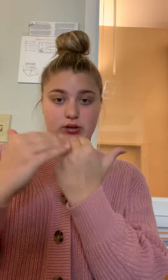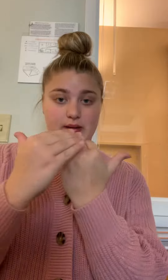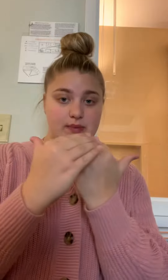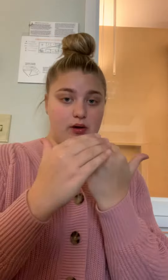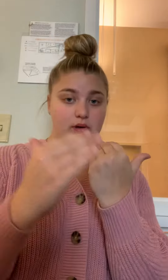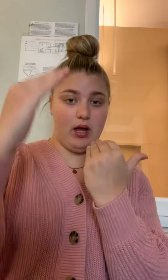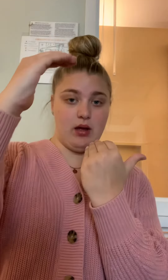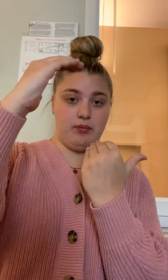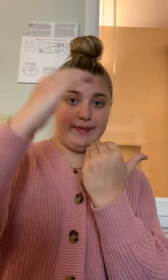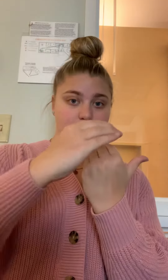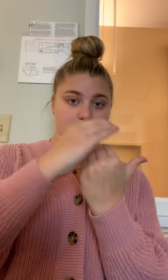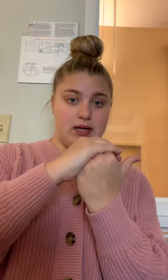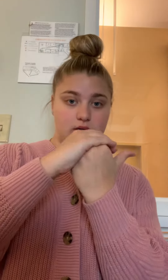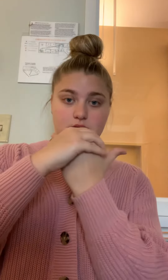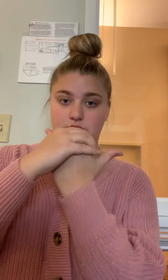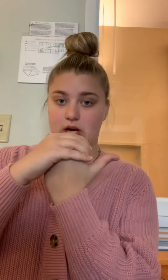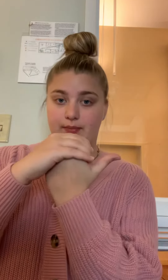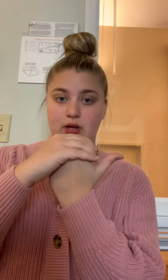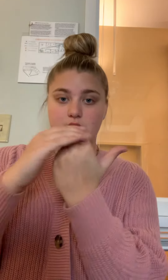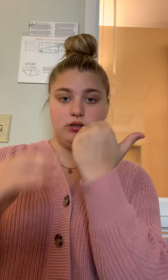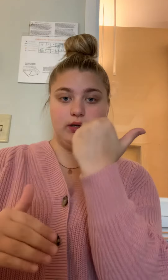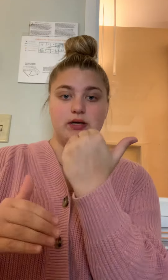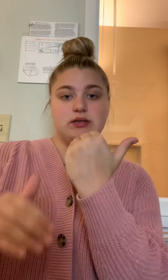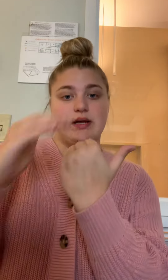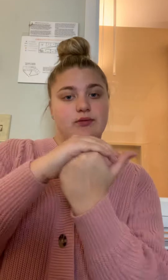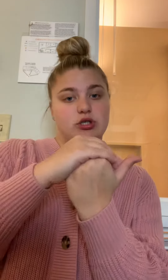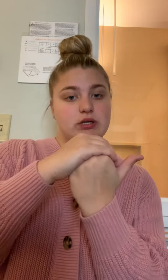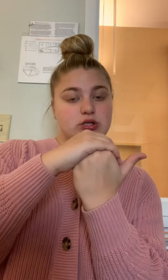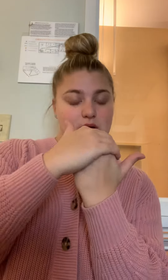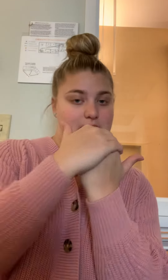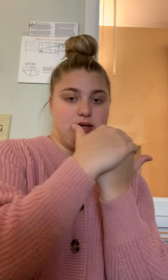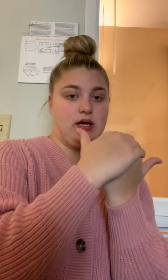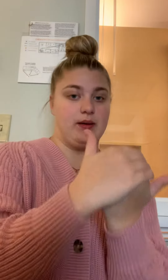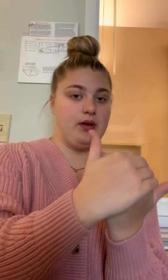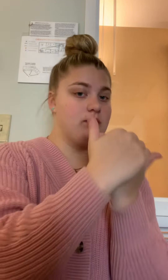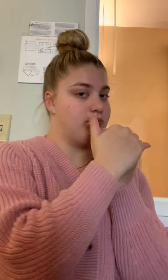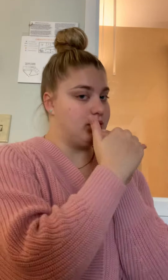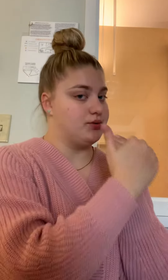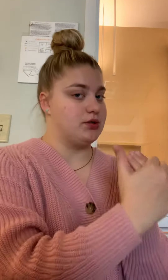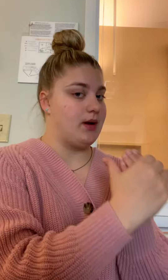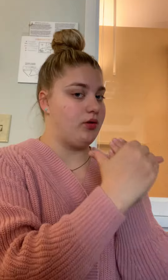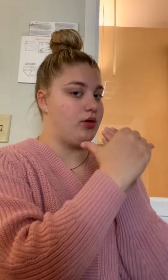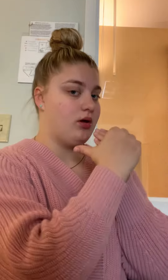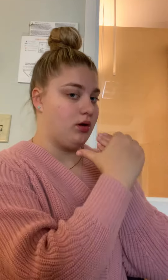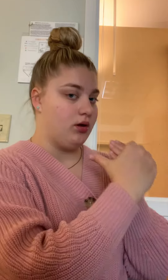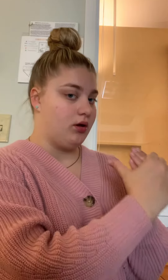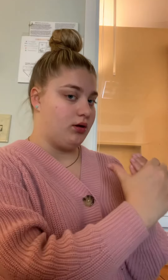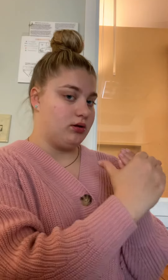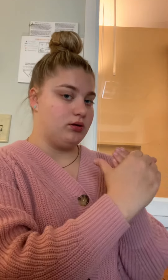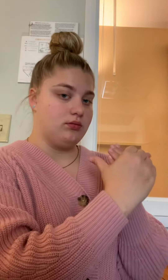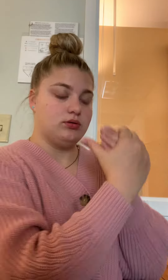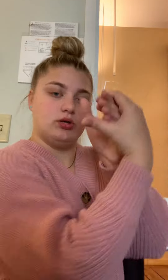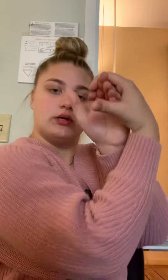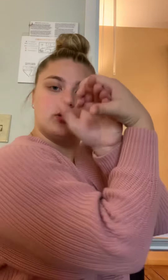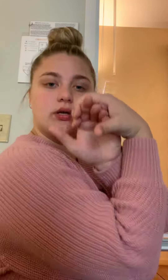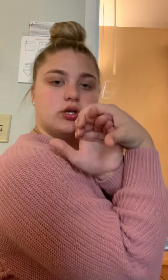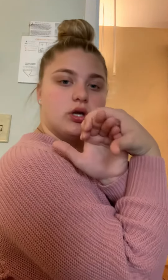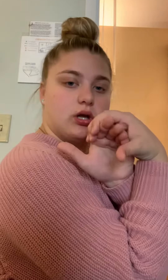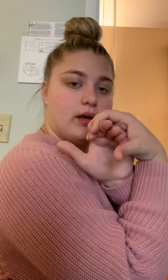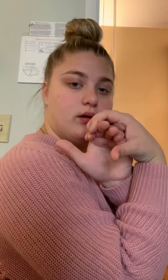thumb out and put this hand on top. Like here's a sandwich and here's your hand type and put it towards your mouth. So this is what it should look like.